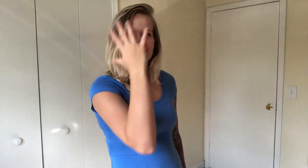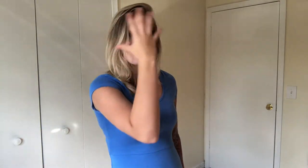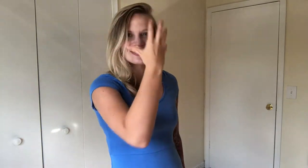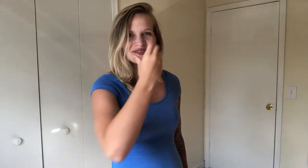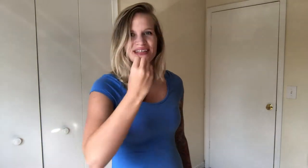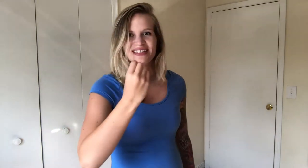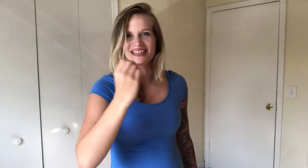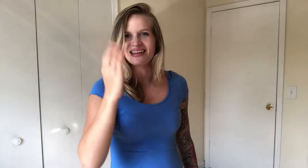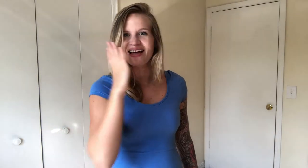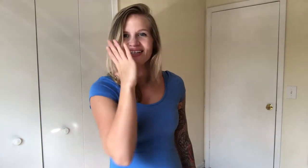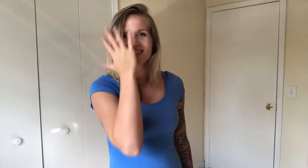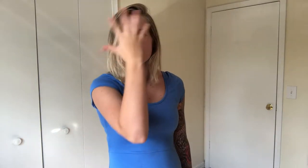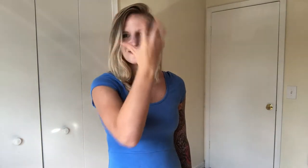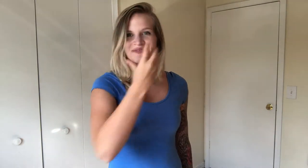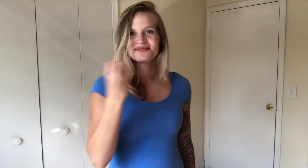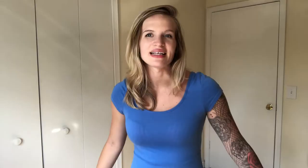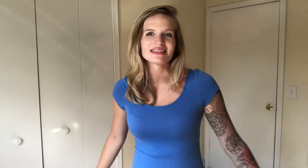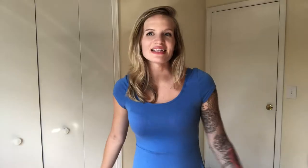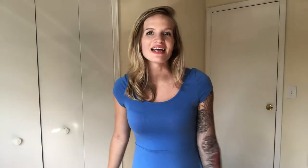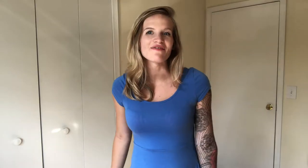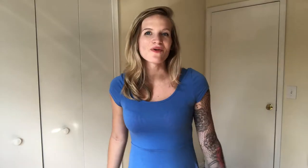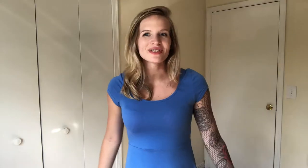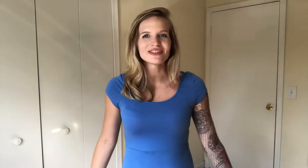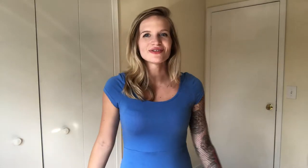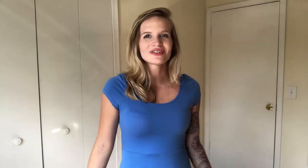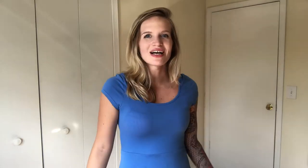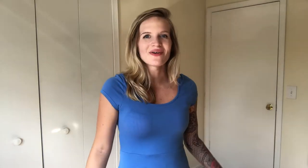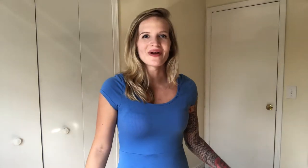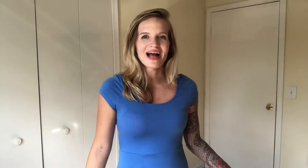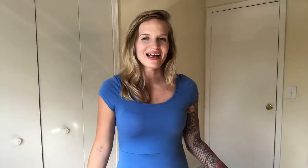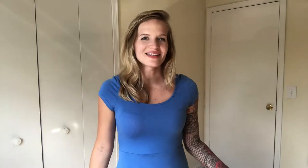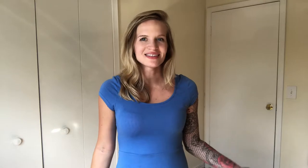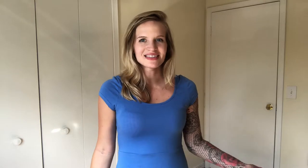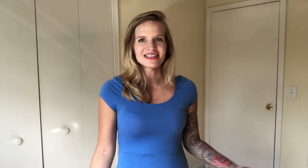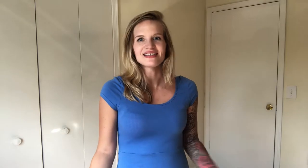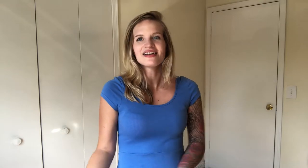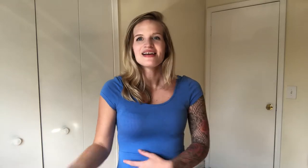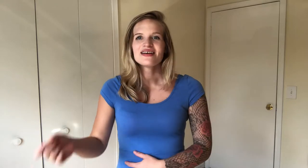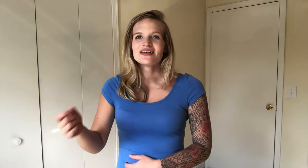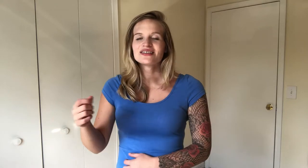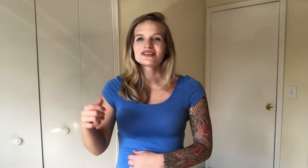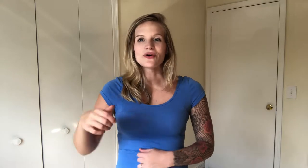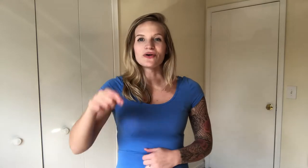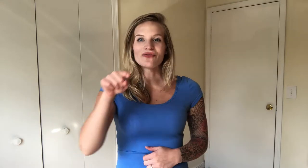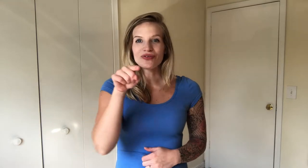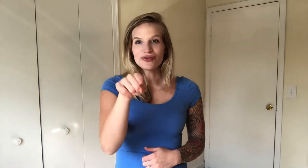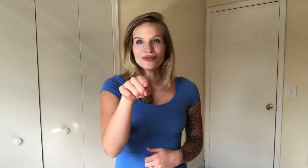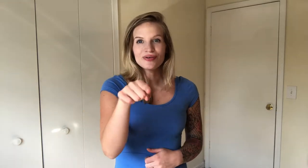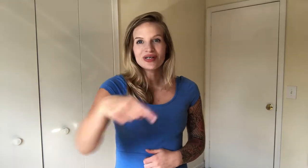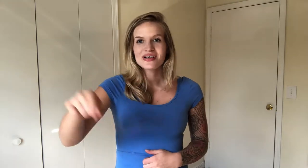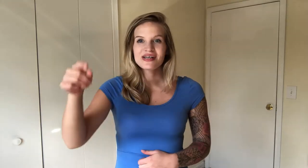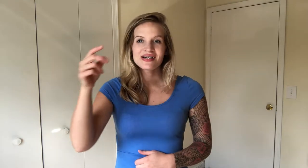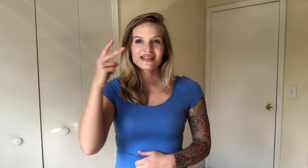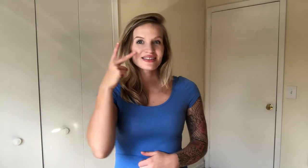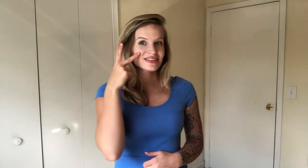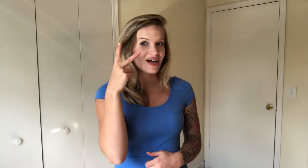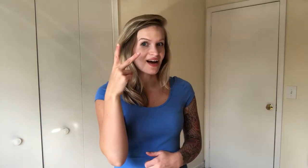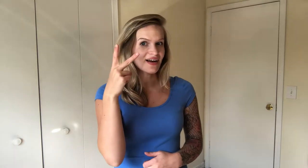around your face like that. And it's if only you saw what I could see. So if you saw